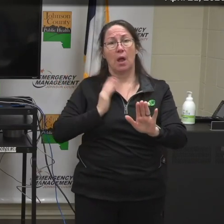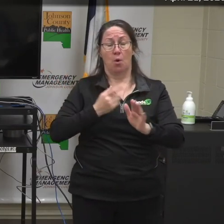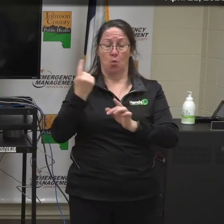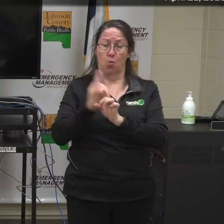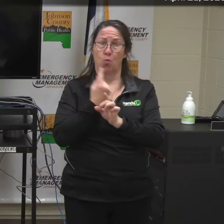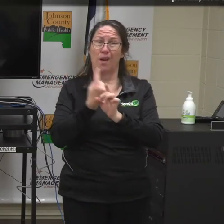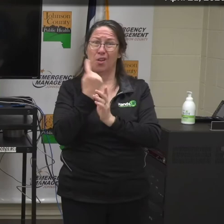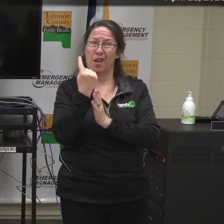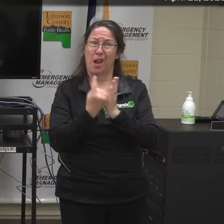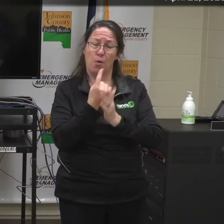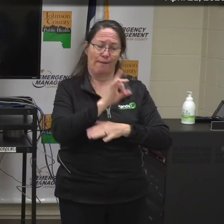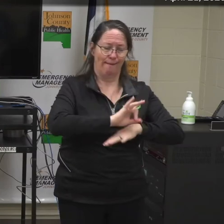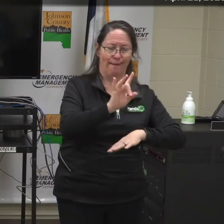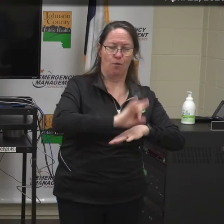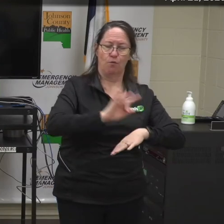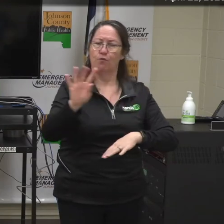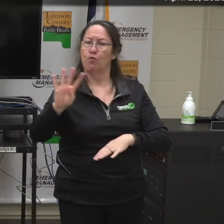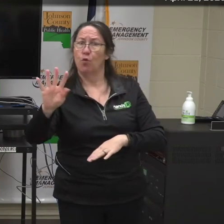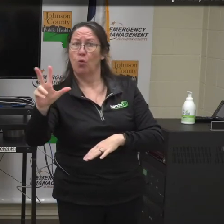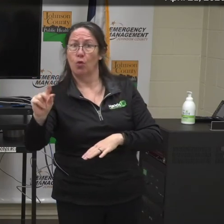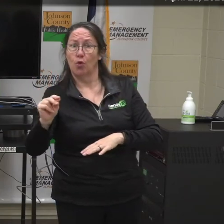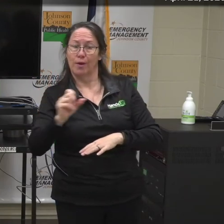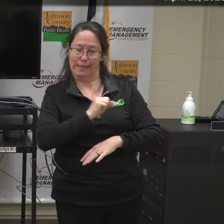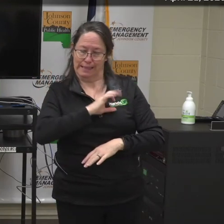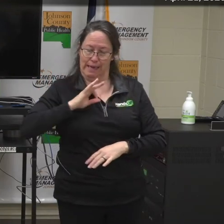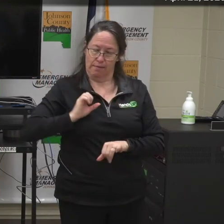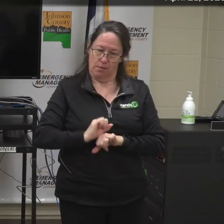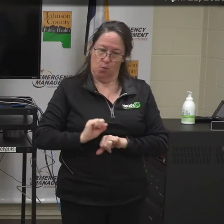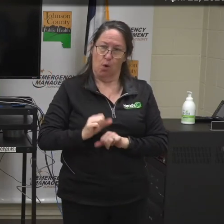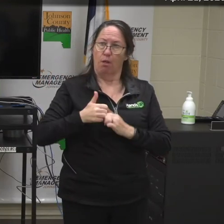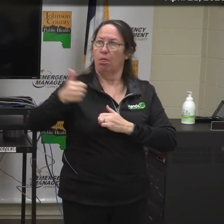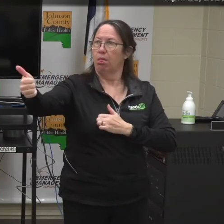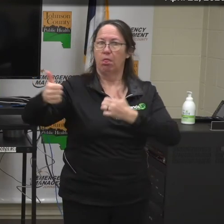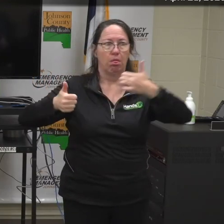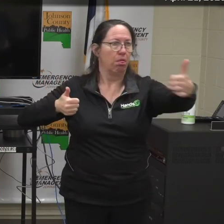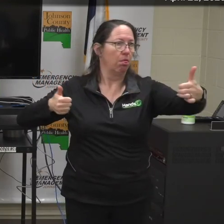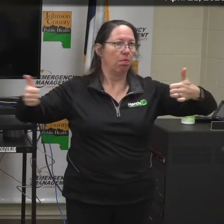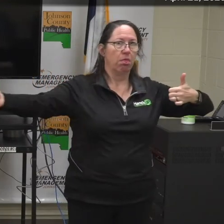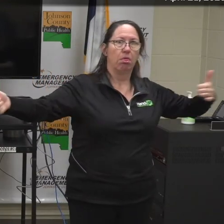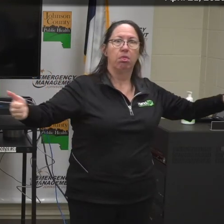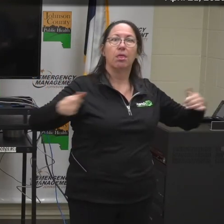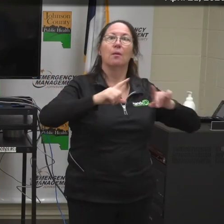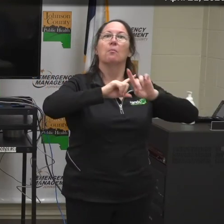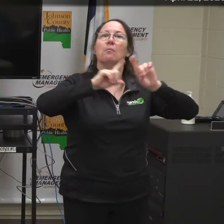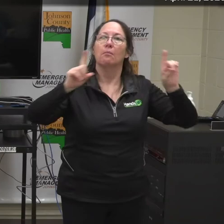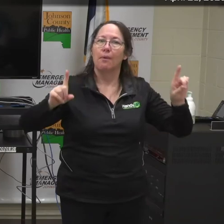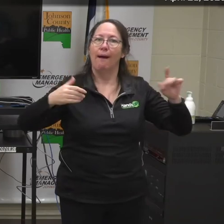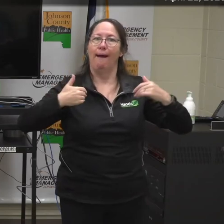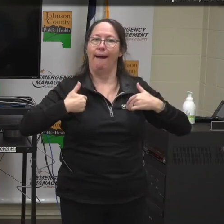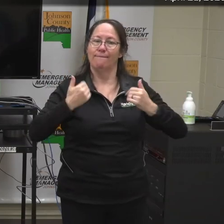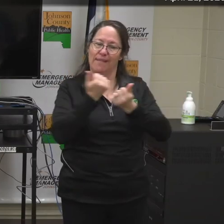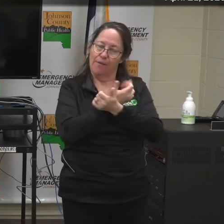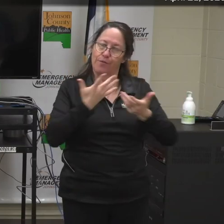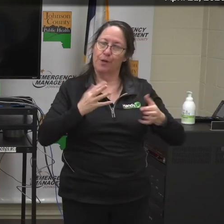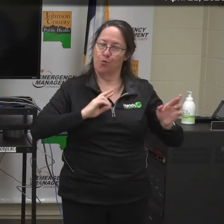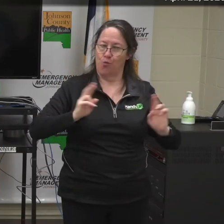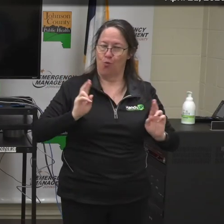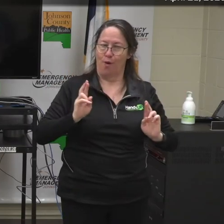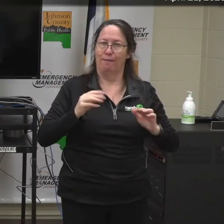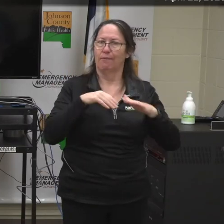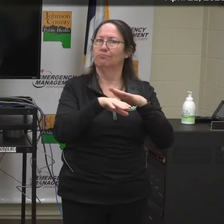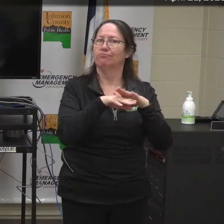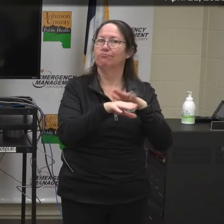regular office hours are 8 to 4 30. Staff are working remotely. However, they have everything at their fingertips.